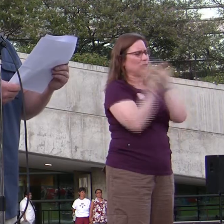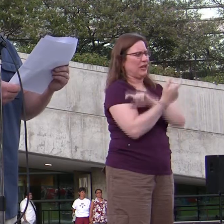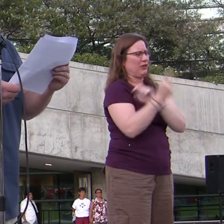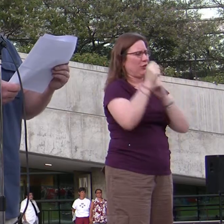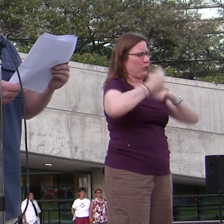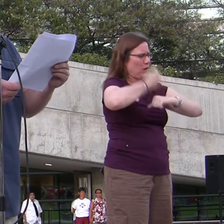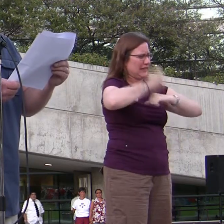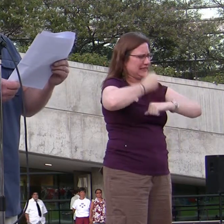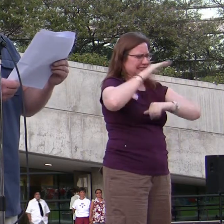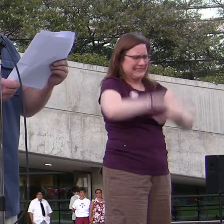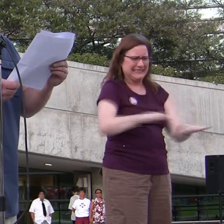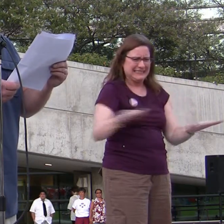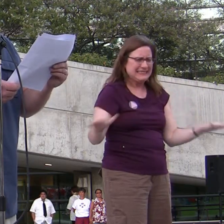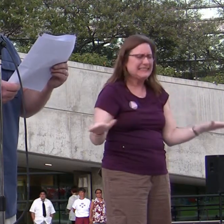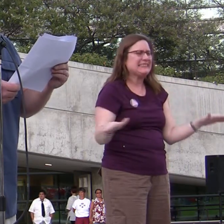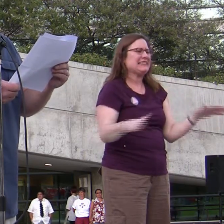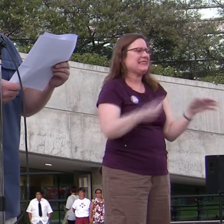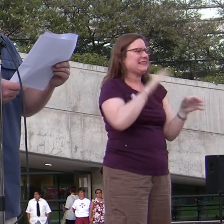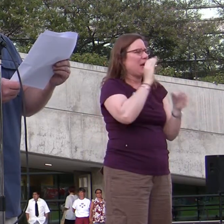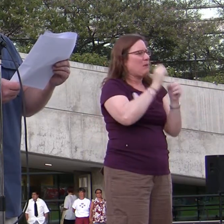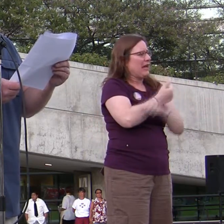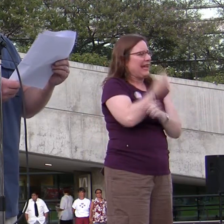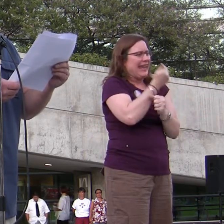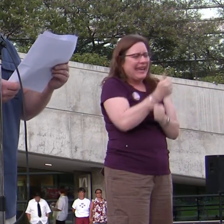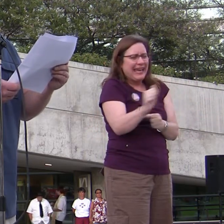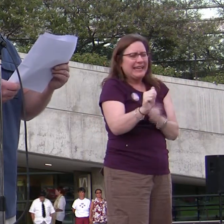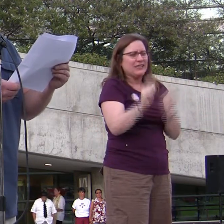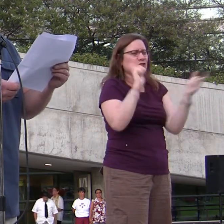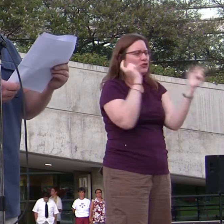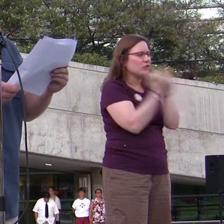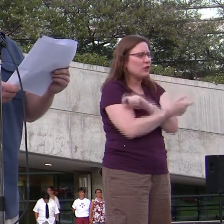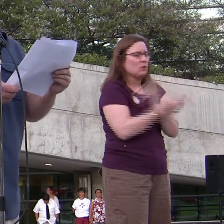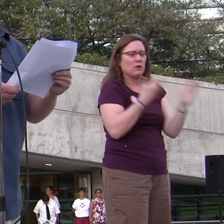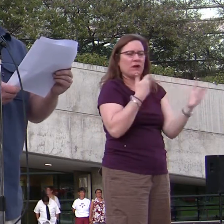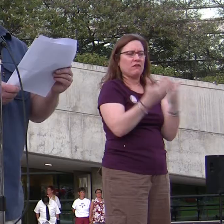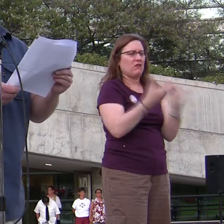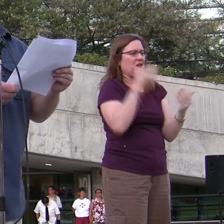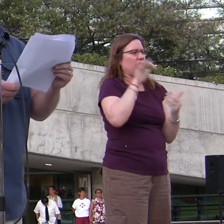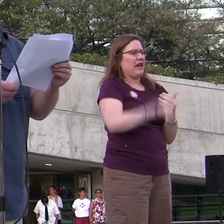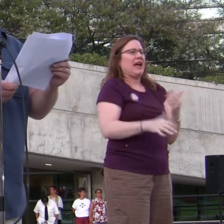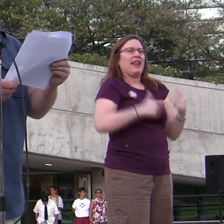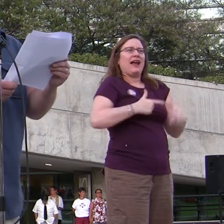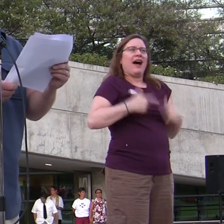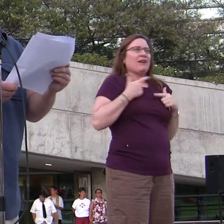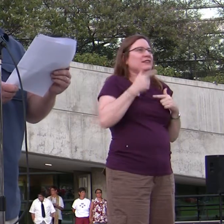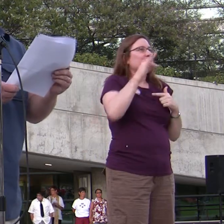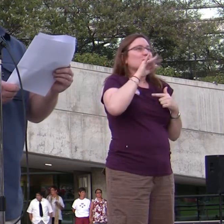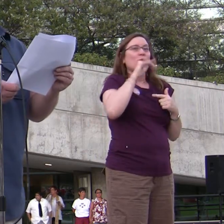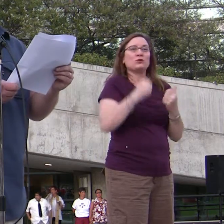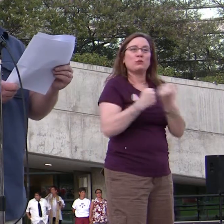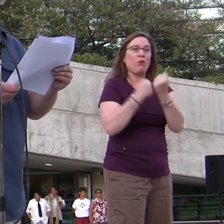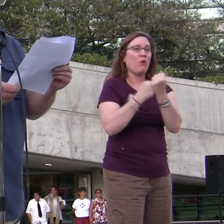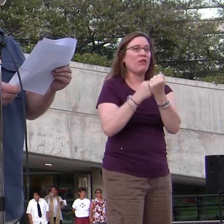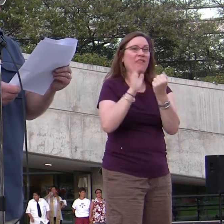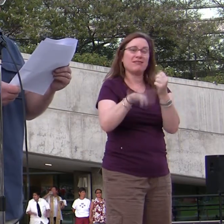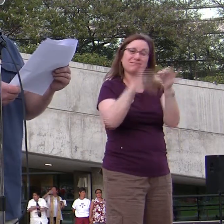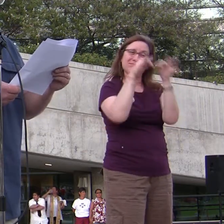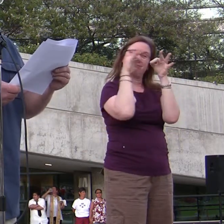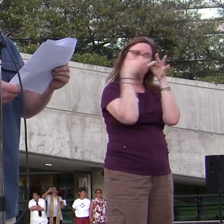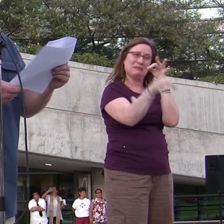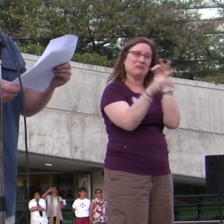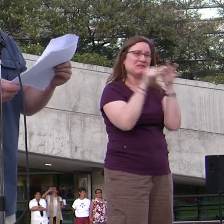children in any way. And it does not make any change whatsoever to the lives of those who don't support it. It simply does not.